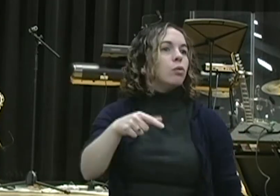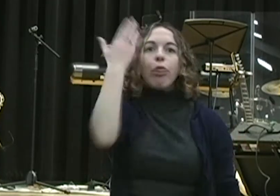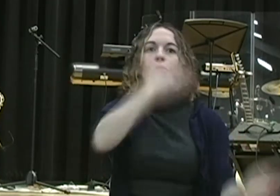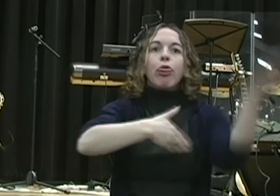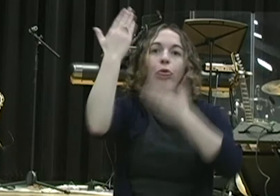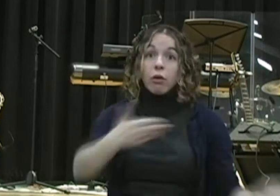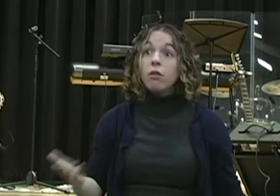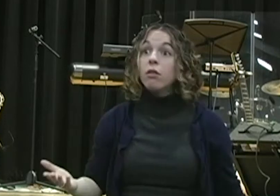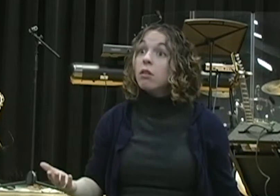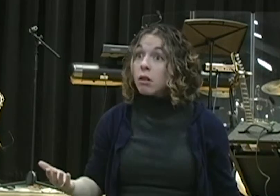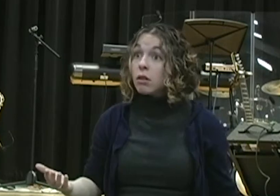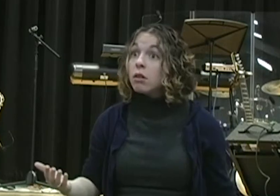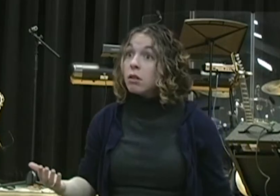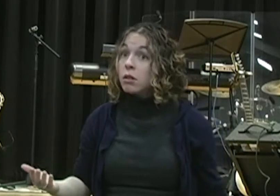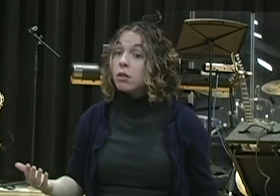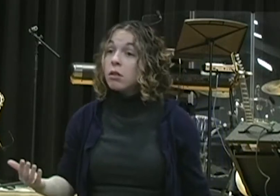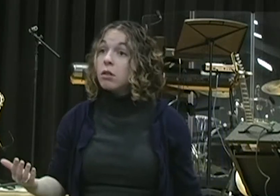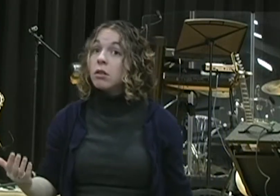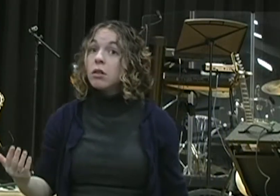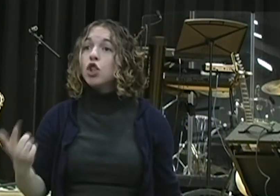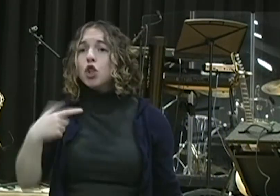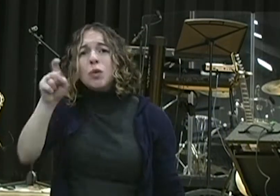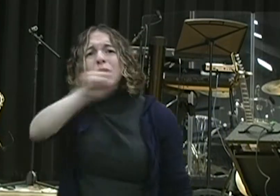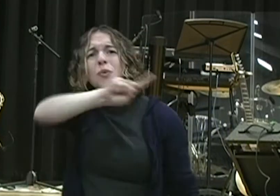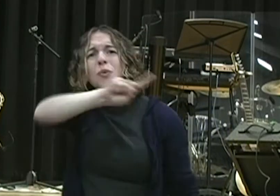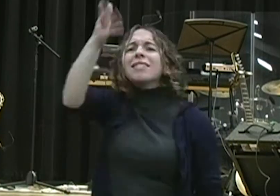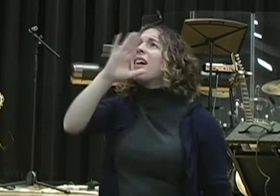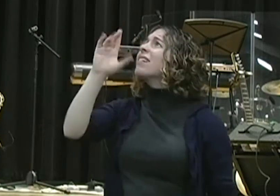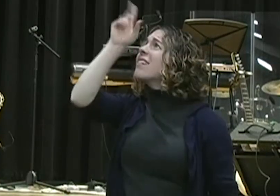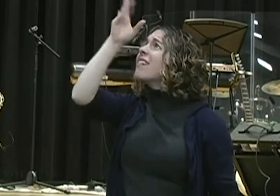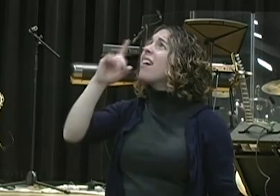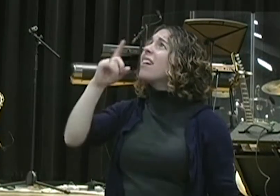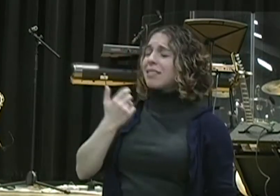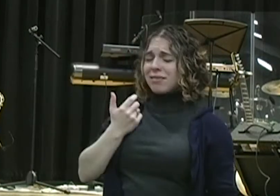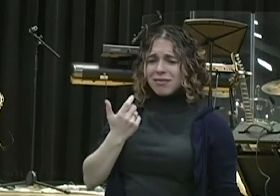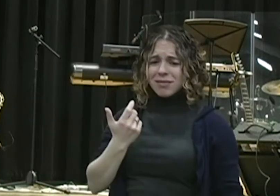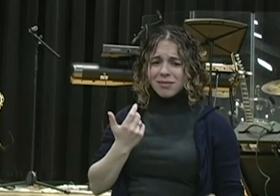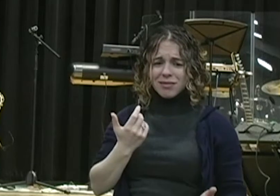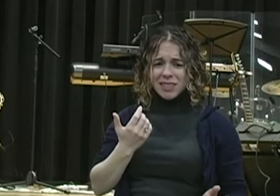compromise or a sin in my life? If there's a weight in my life, Lord, Lord, help me to run away from that.